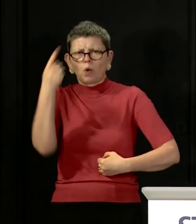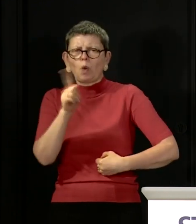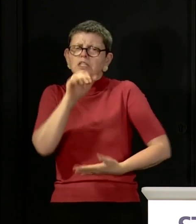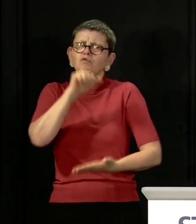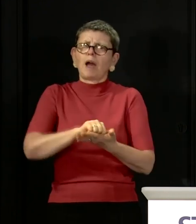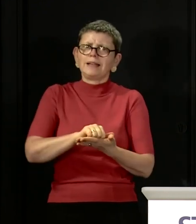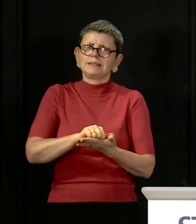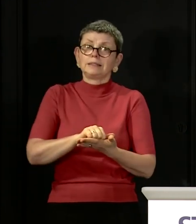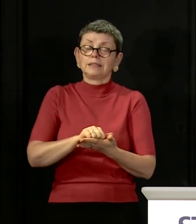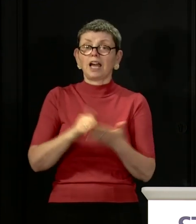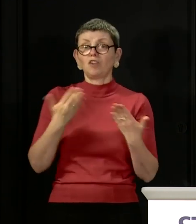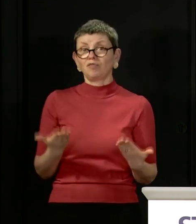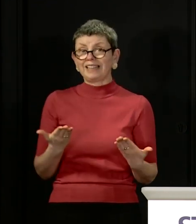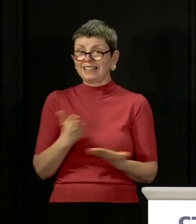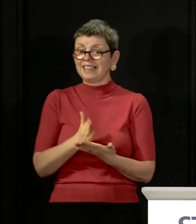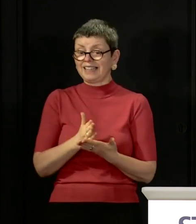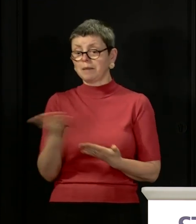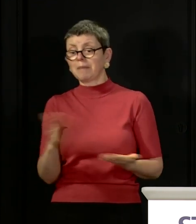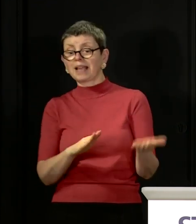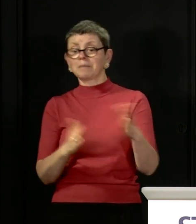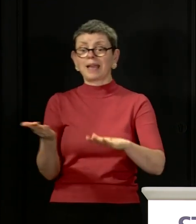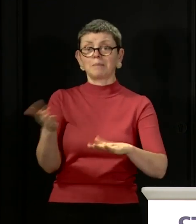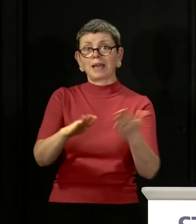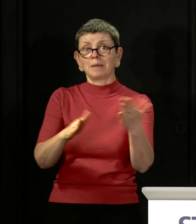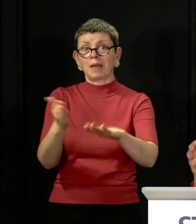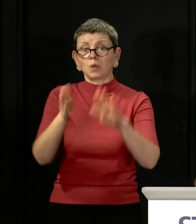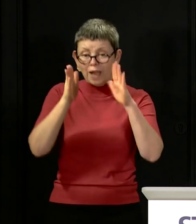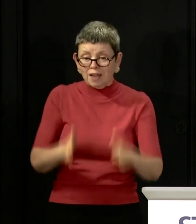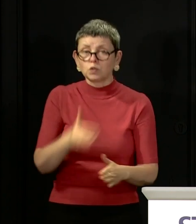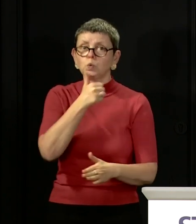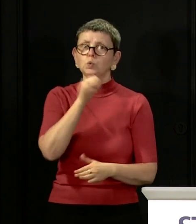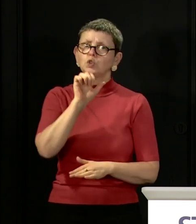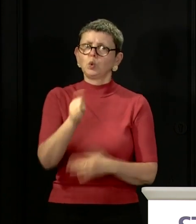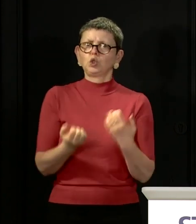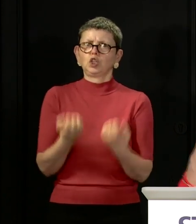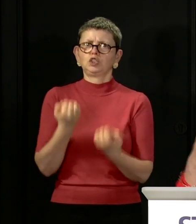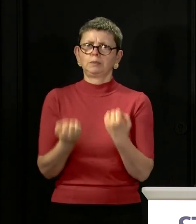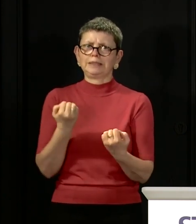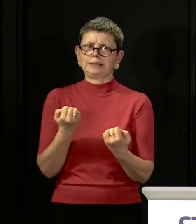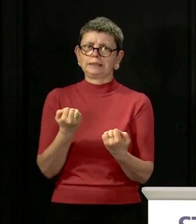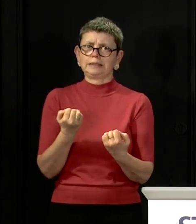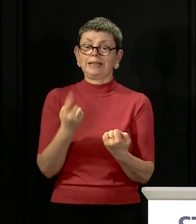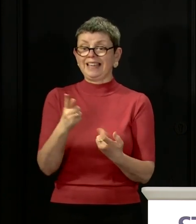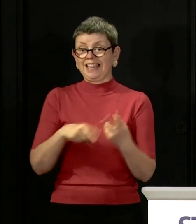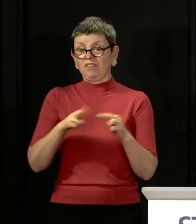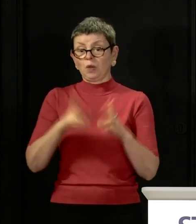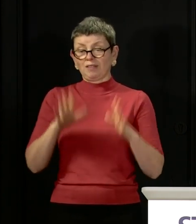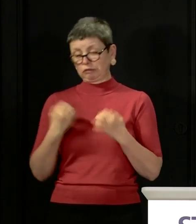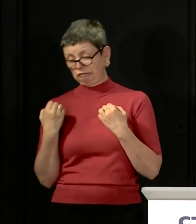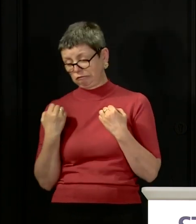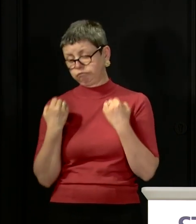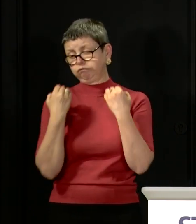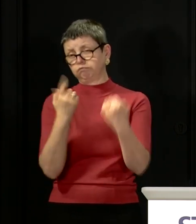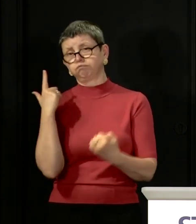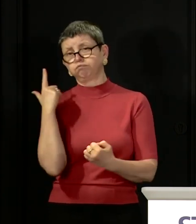relying on you to exercise the good judgment that I know you will. If for example you have to travel a long distance to see